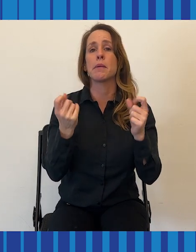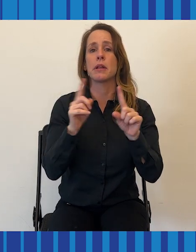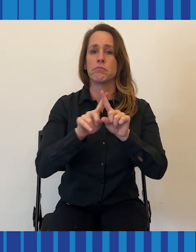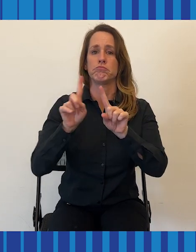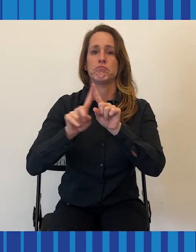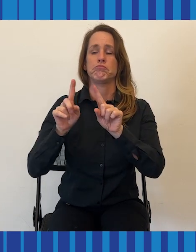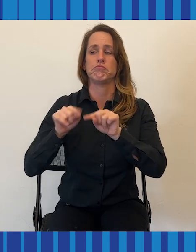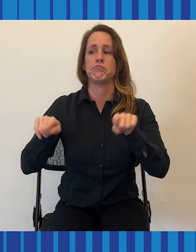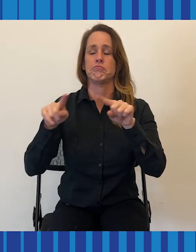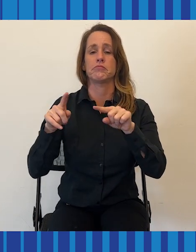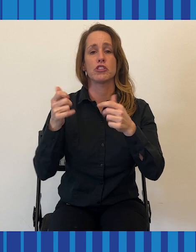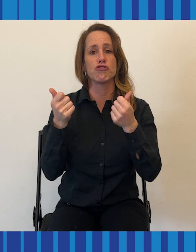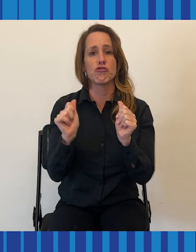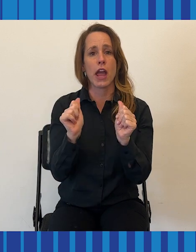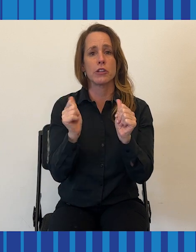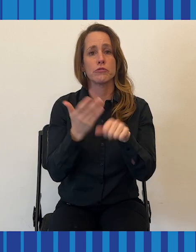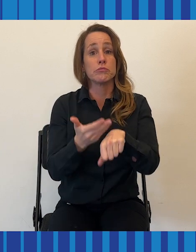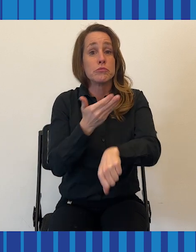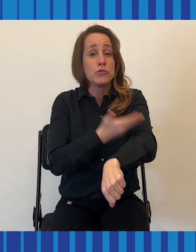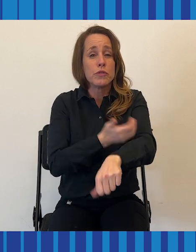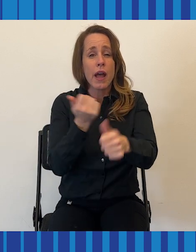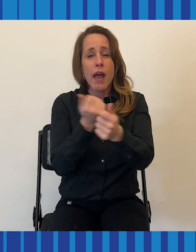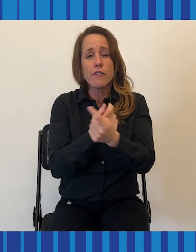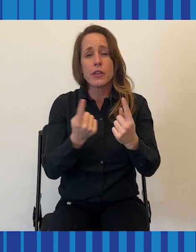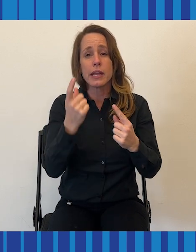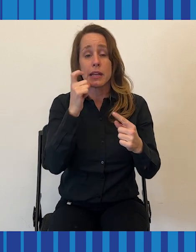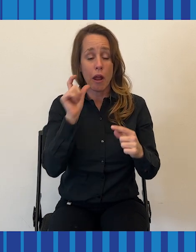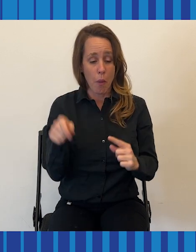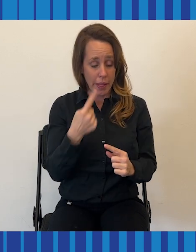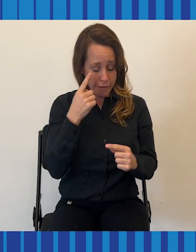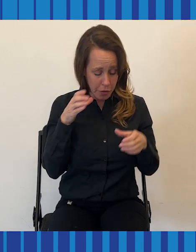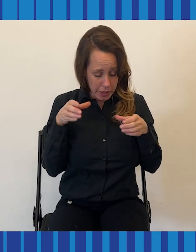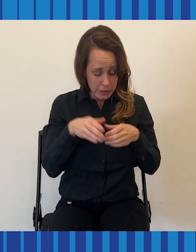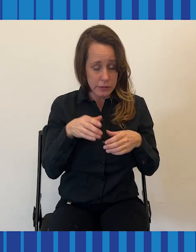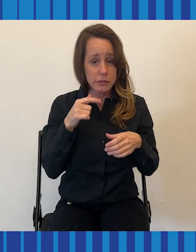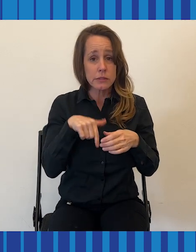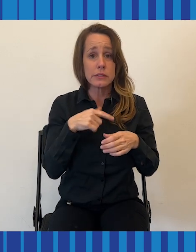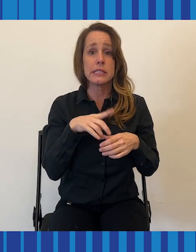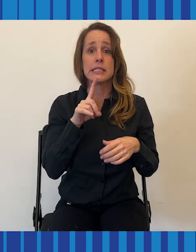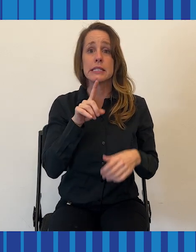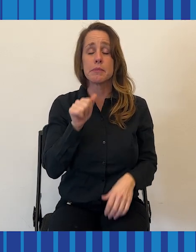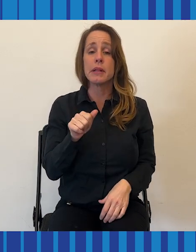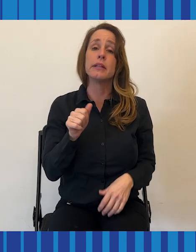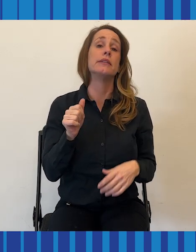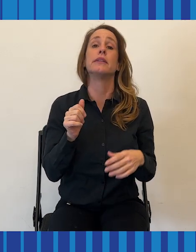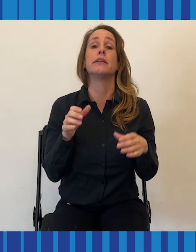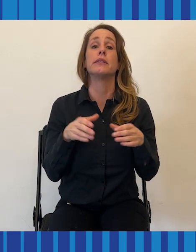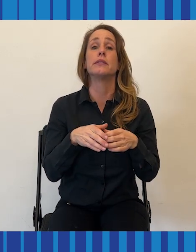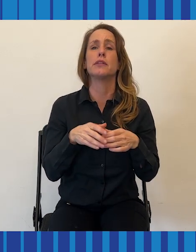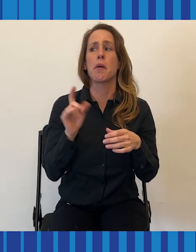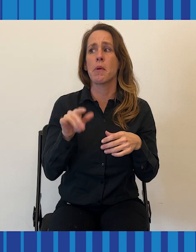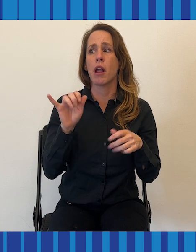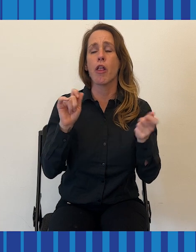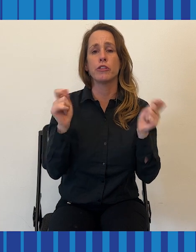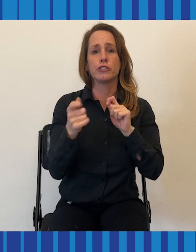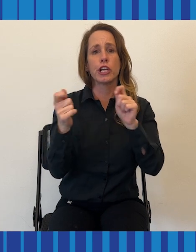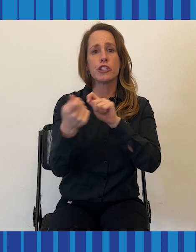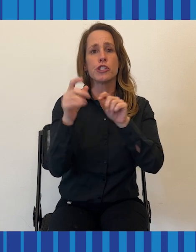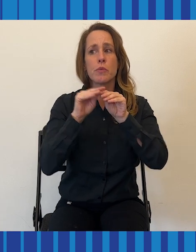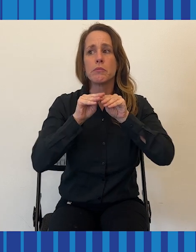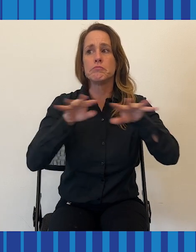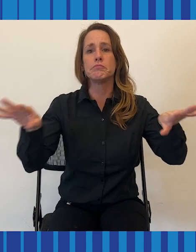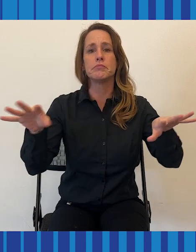And we should just try to make things better, not just for this group of people who have disabilities. But those